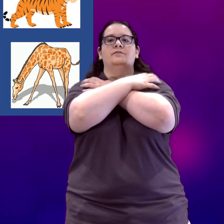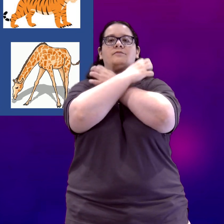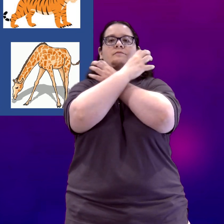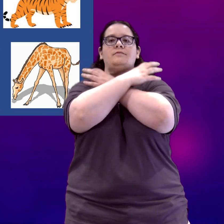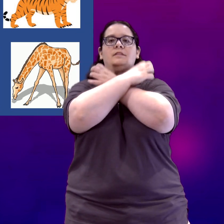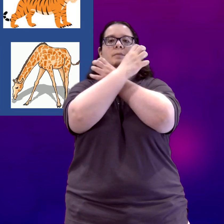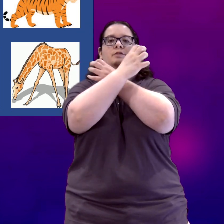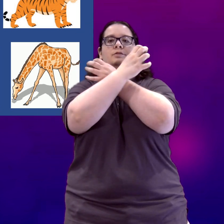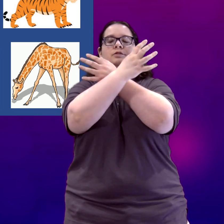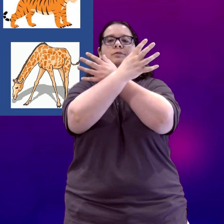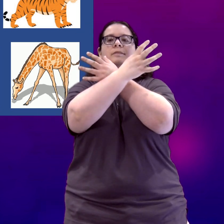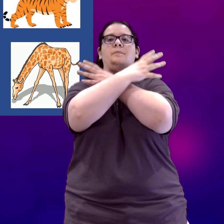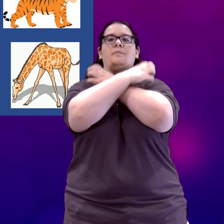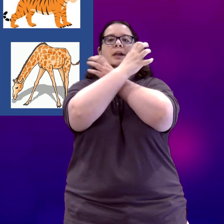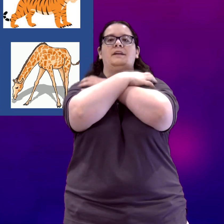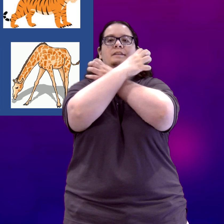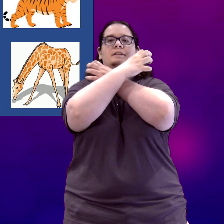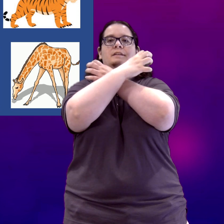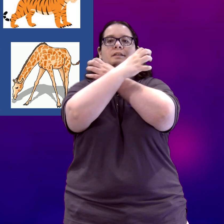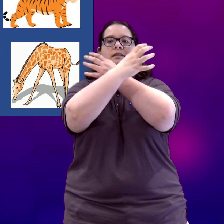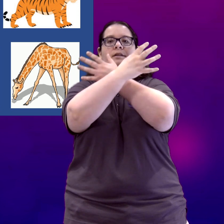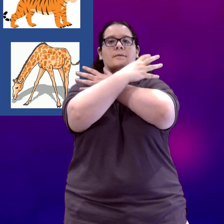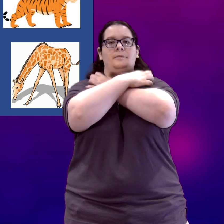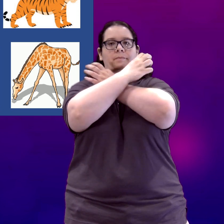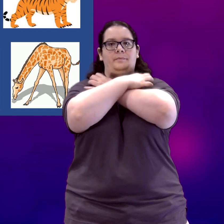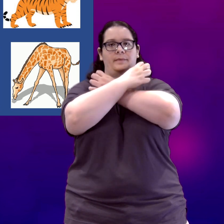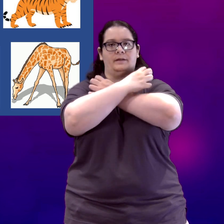tap your shoulders with them. Bear. Bear.